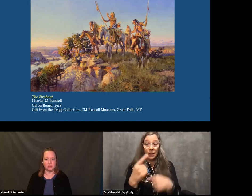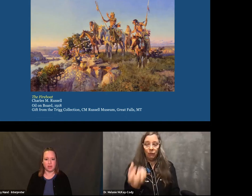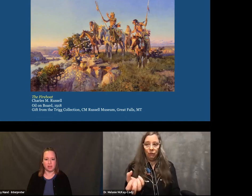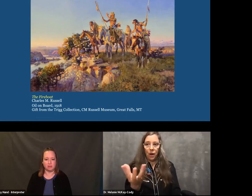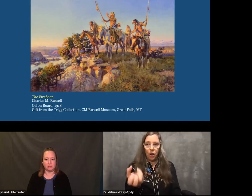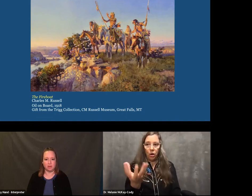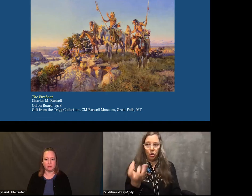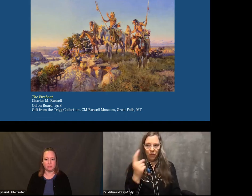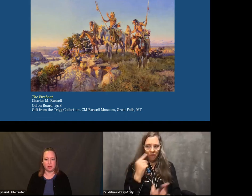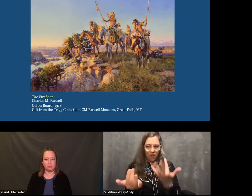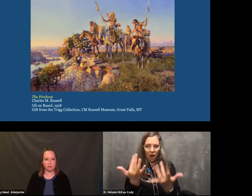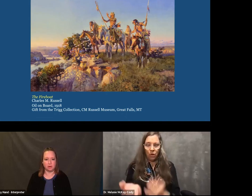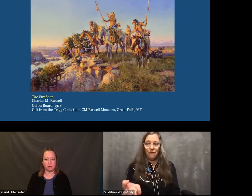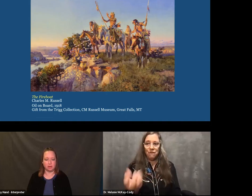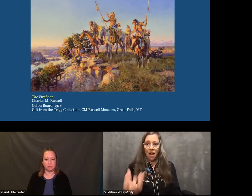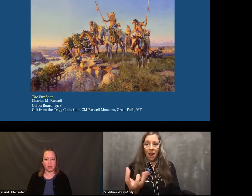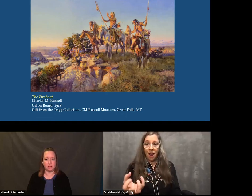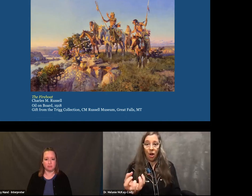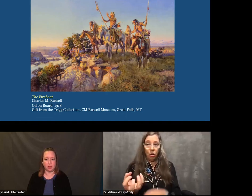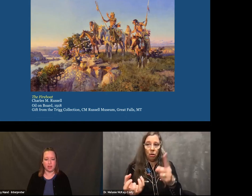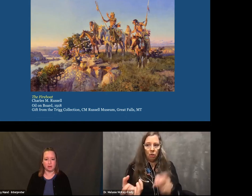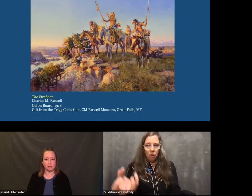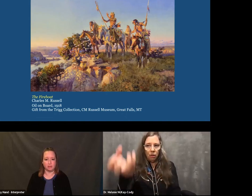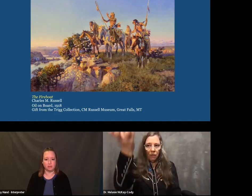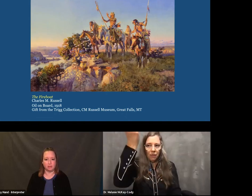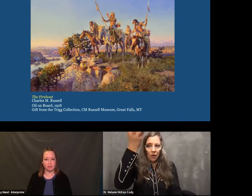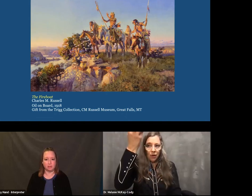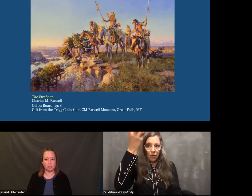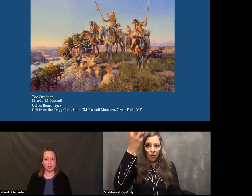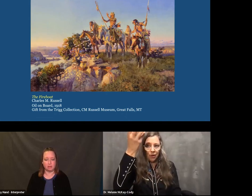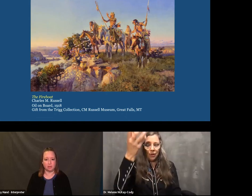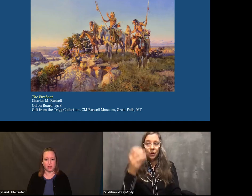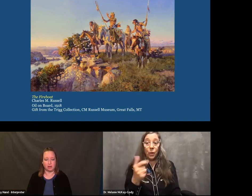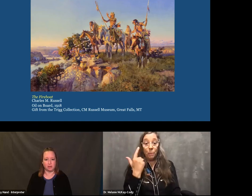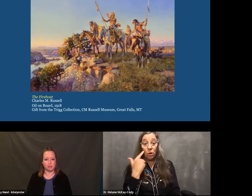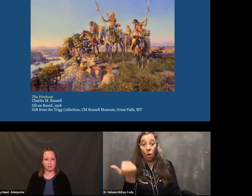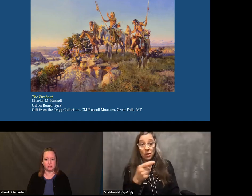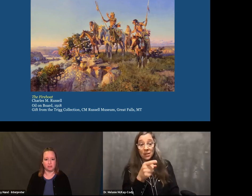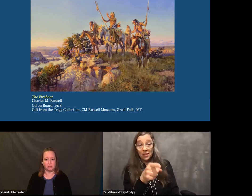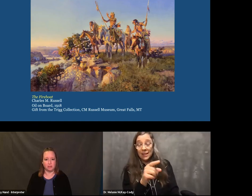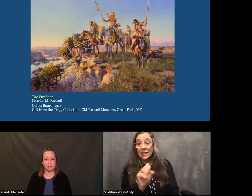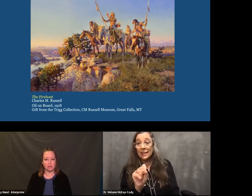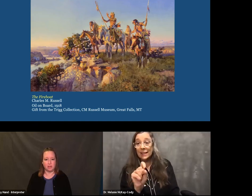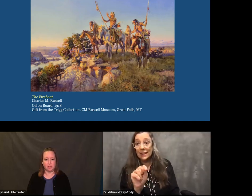This is an allegory or metaphor. They're signing fire, signing fire.